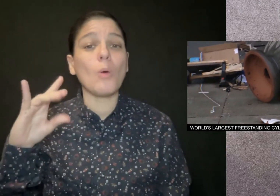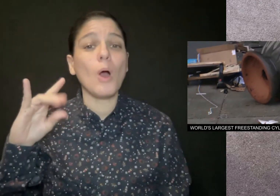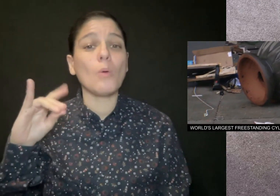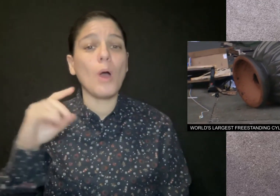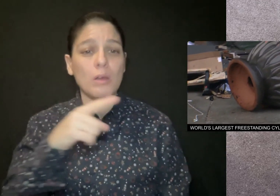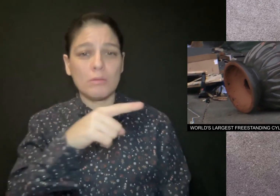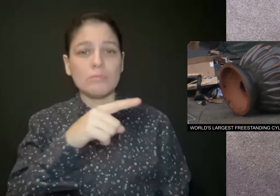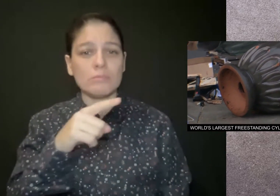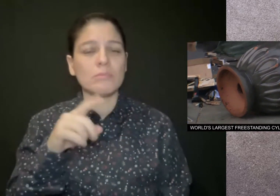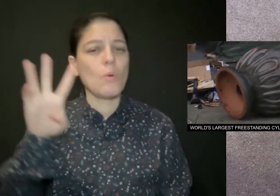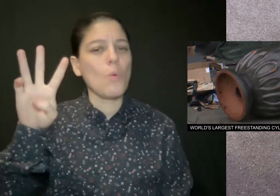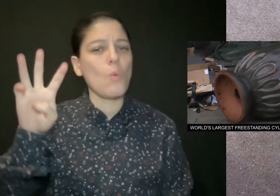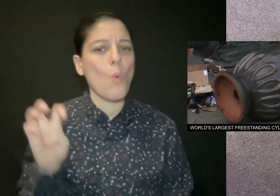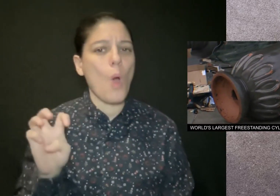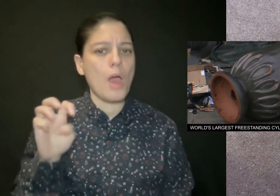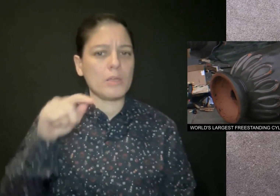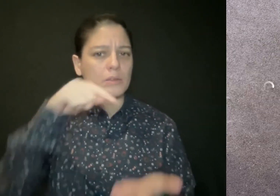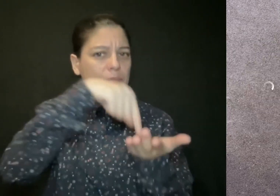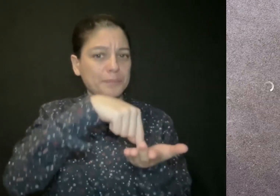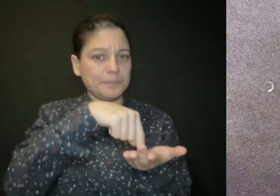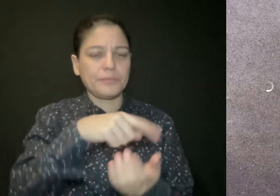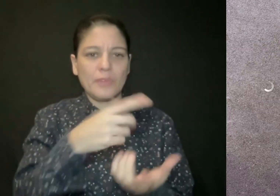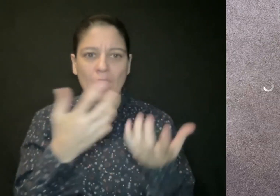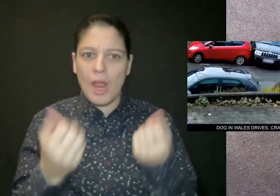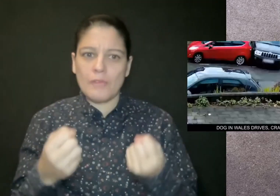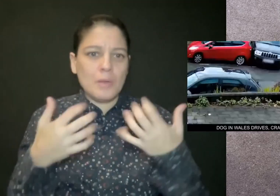A dog in Wales is in big trouble.